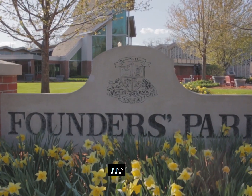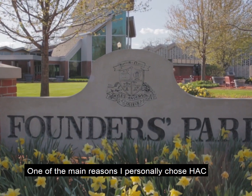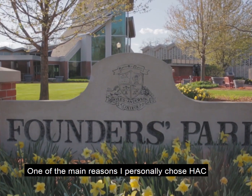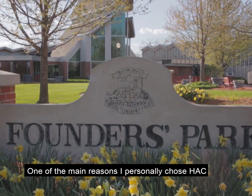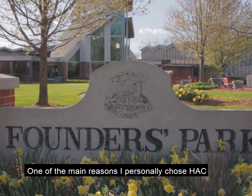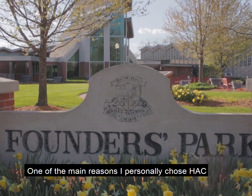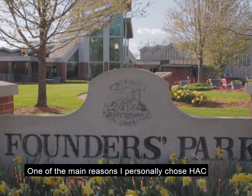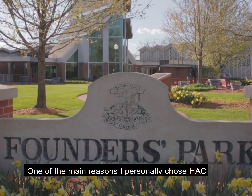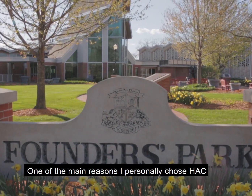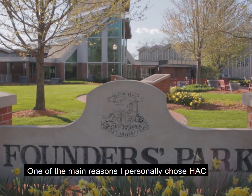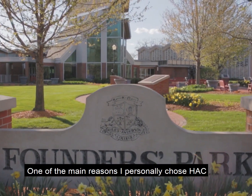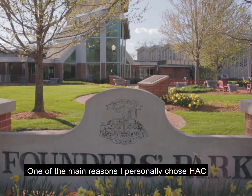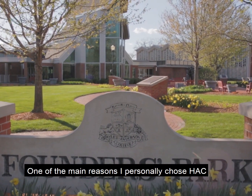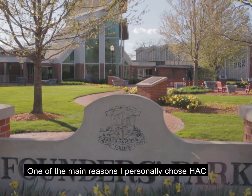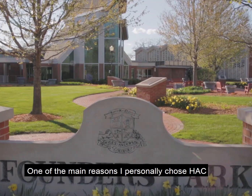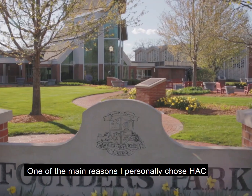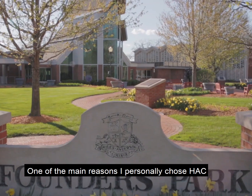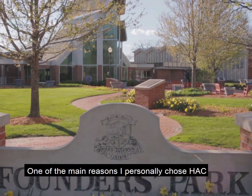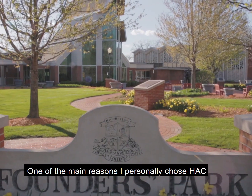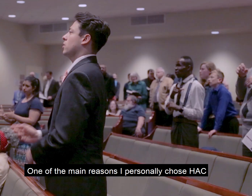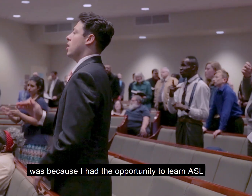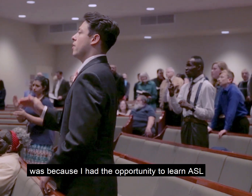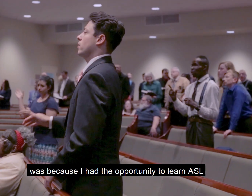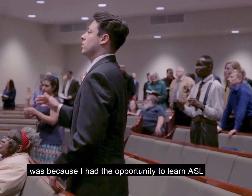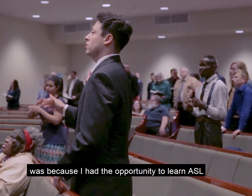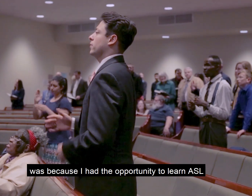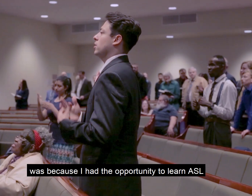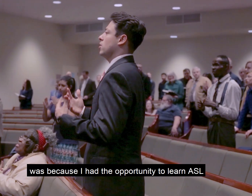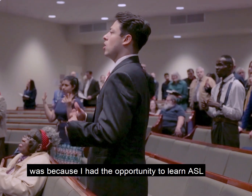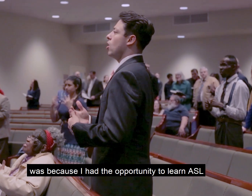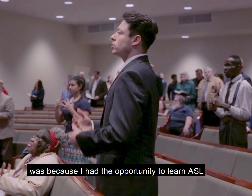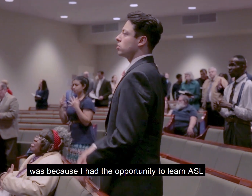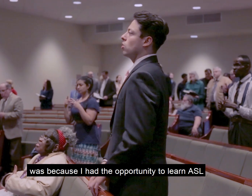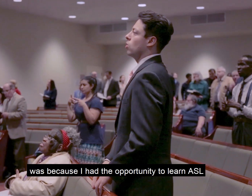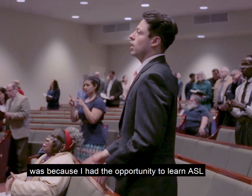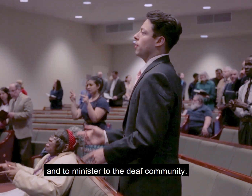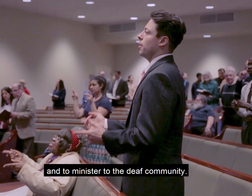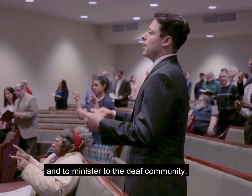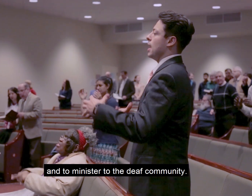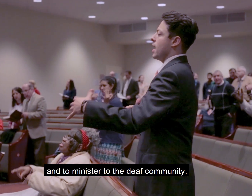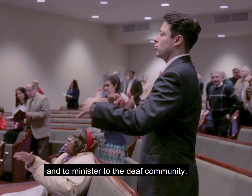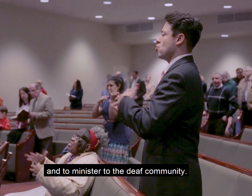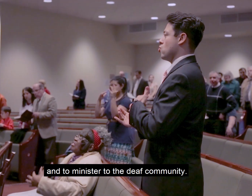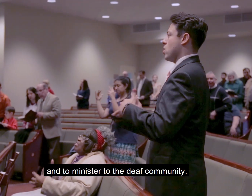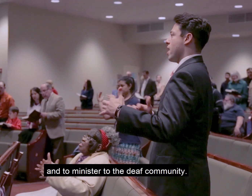One of the main reasons I personally chose HAC was because I had the opportunity to learn ASL and to minister to the deaf community.